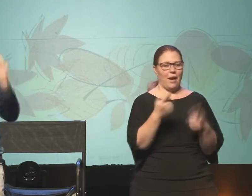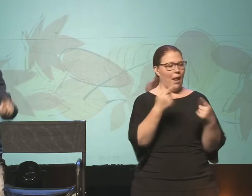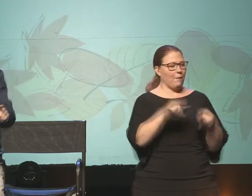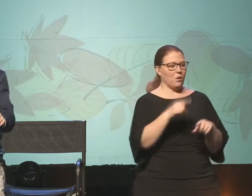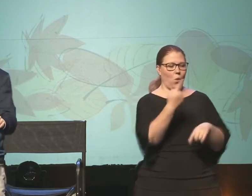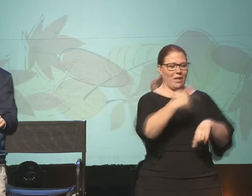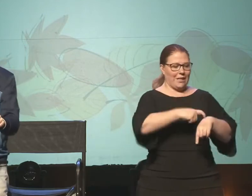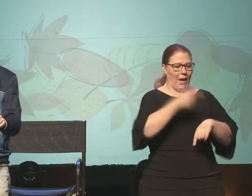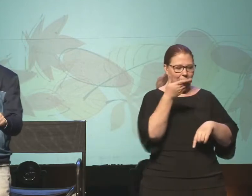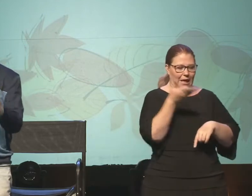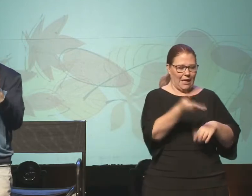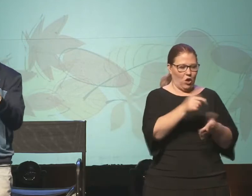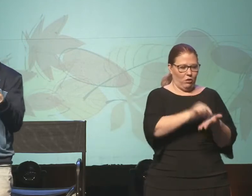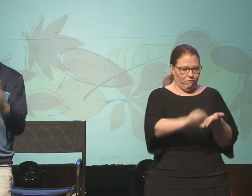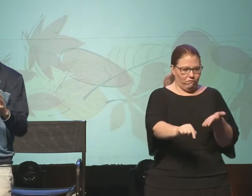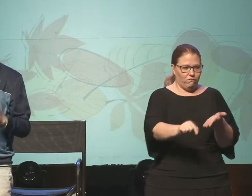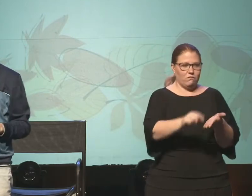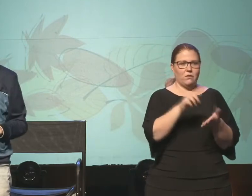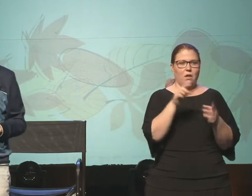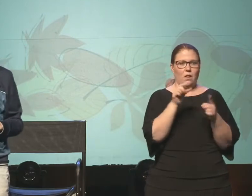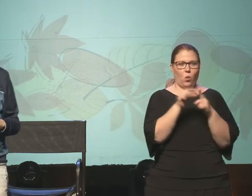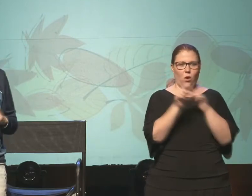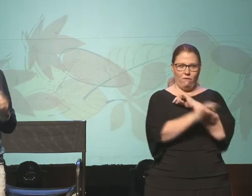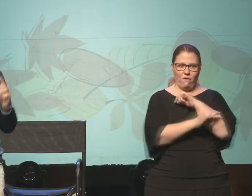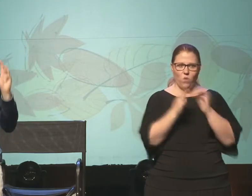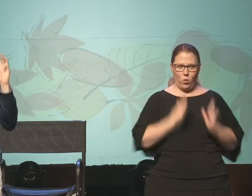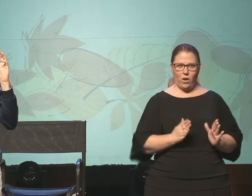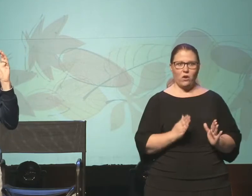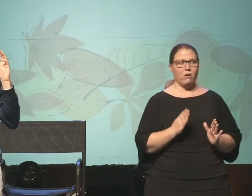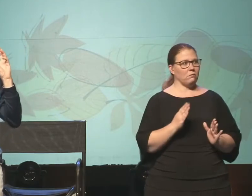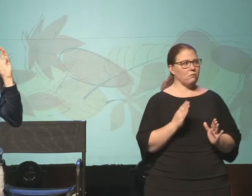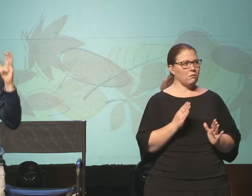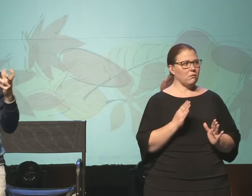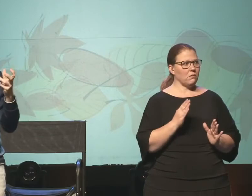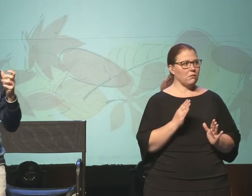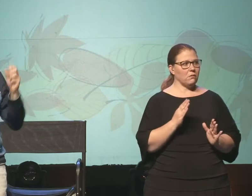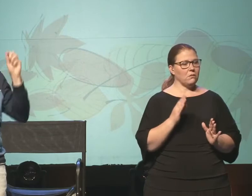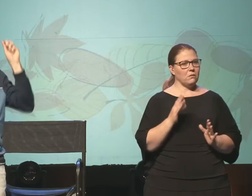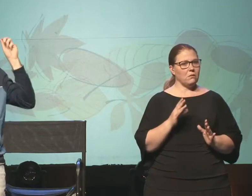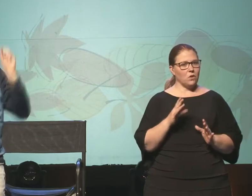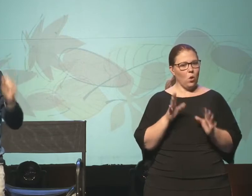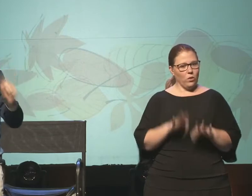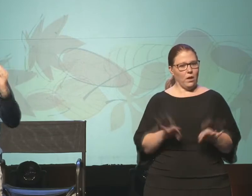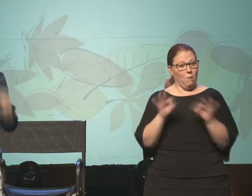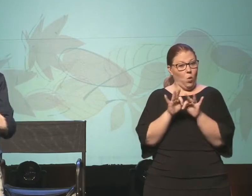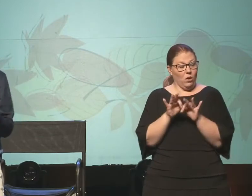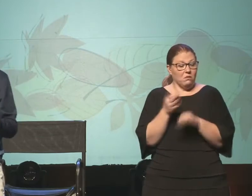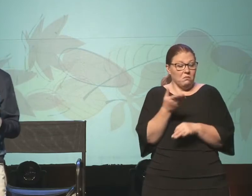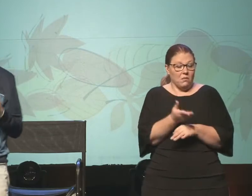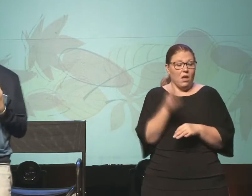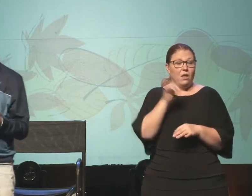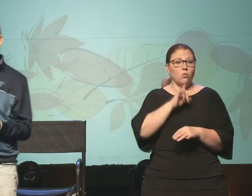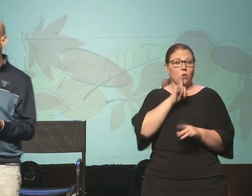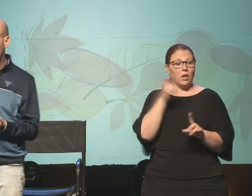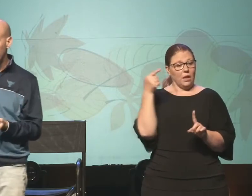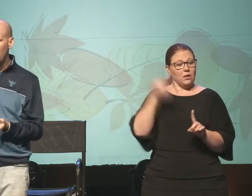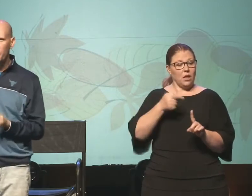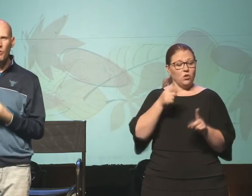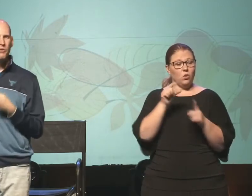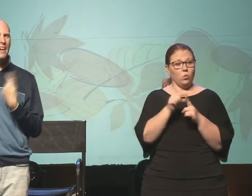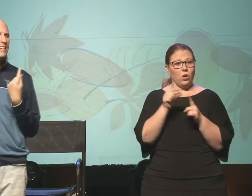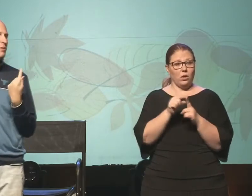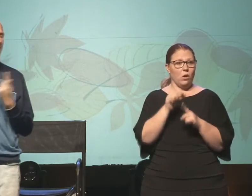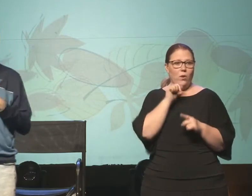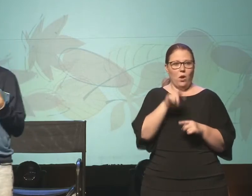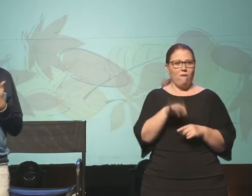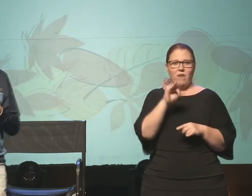right here, the word for foreigner. So there's the significance that this is probably a very intentional word. We